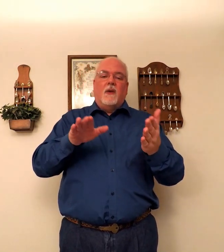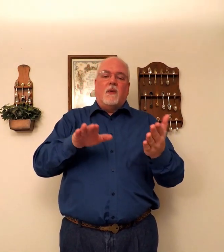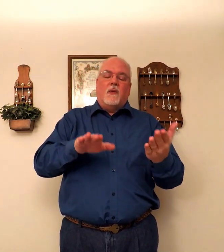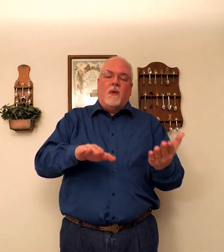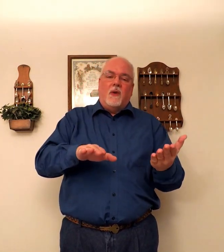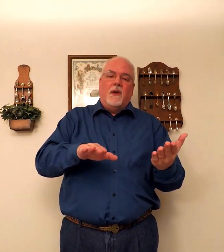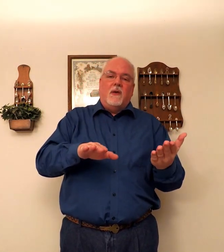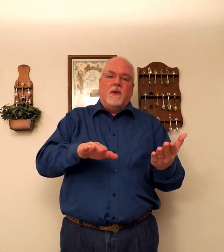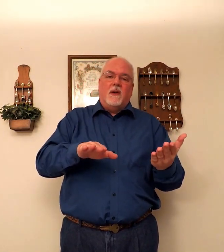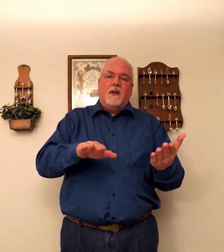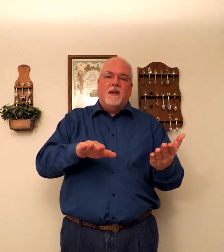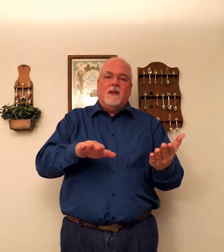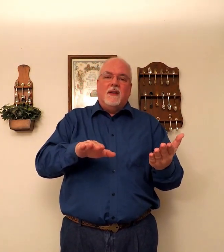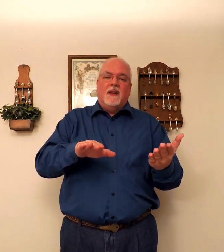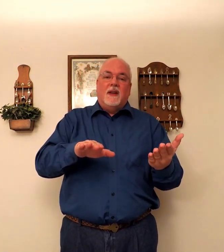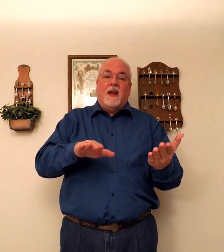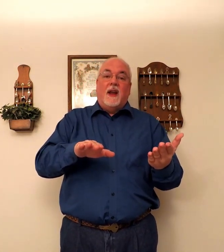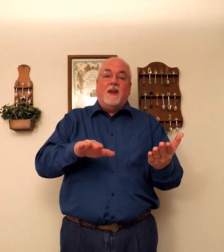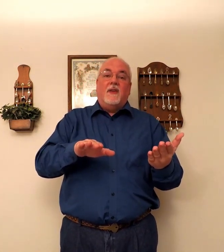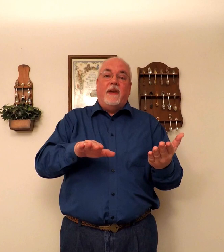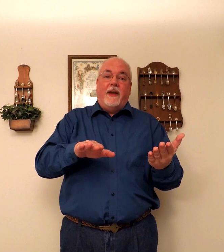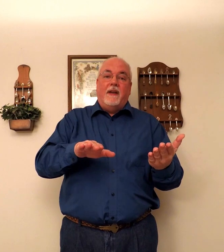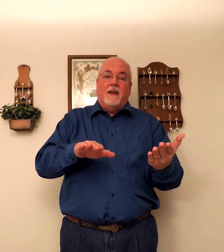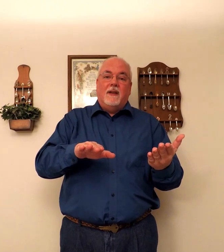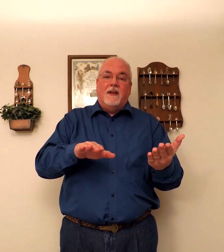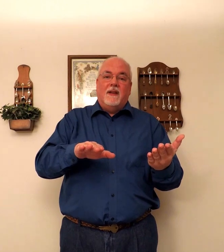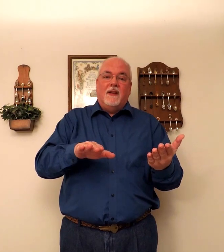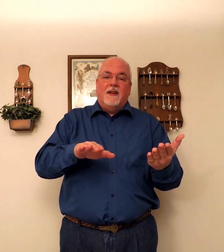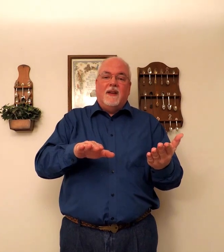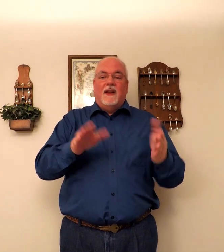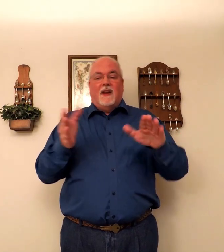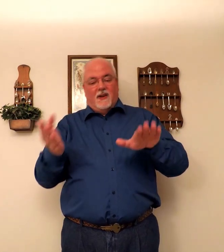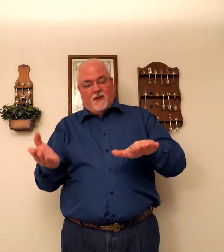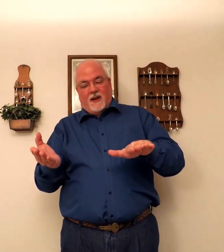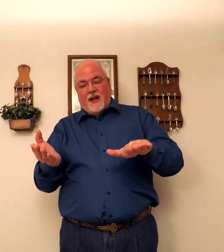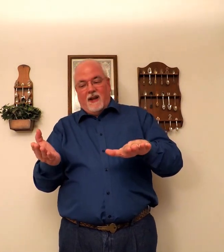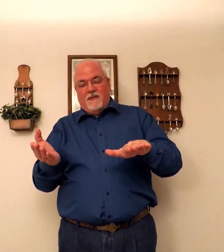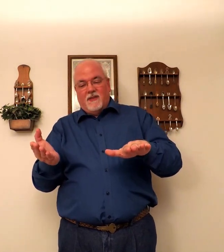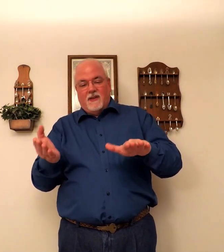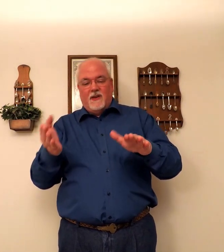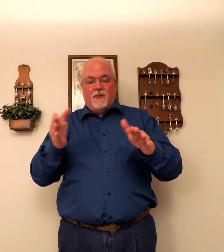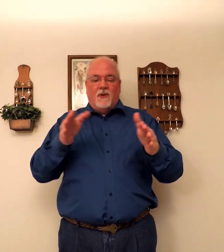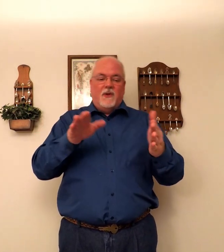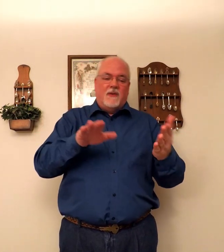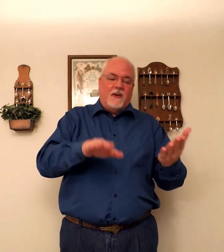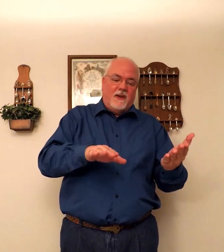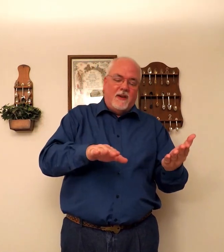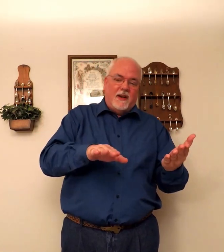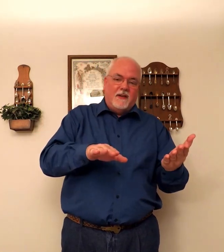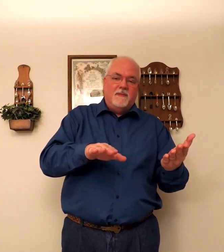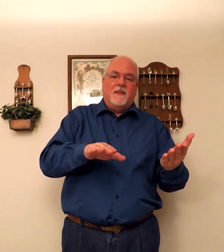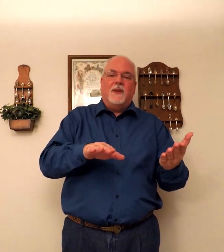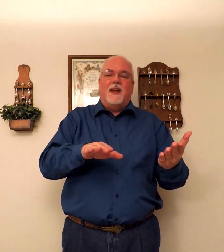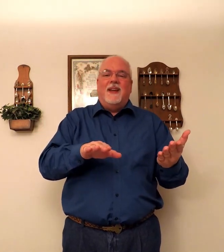Roll it over. And you're dead. You're alive. You roll it over. You're dead. Okay?